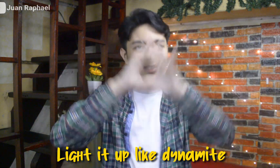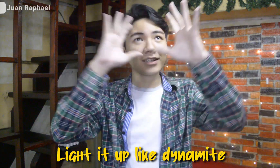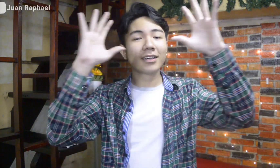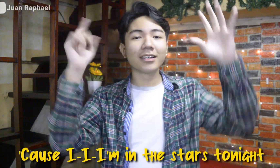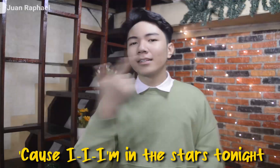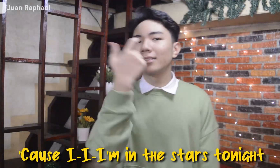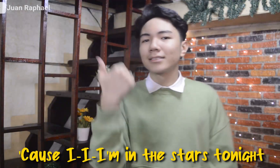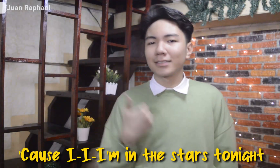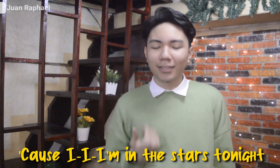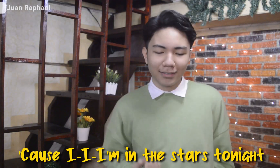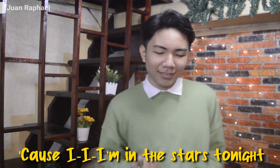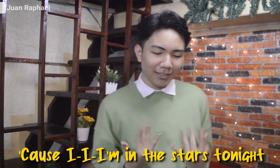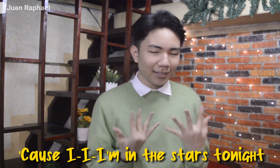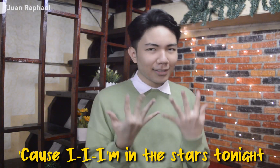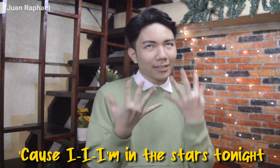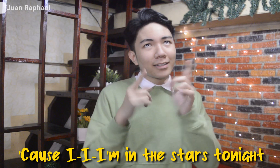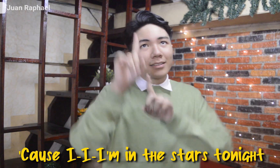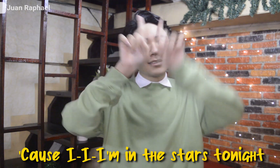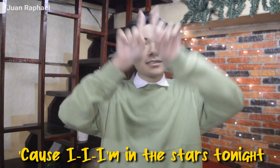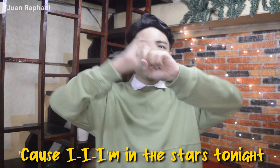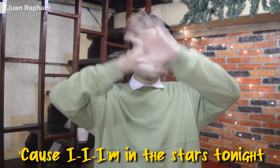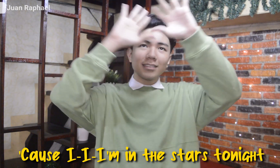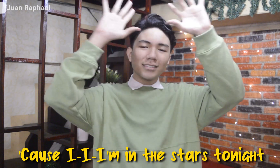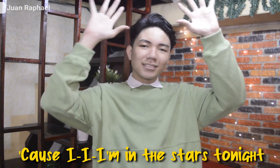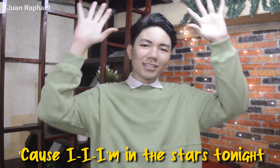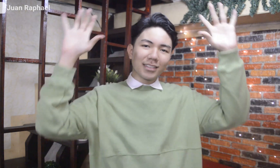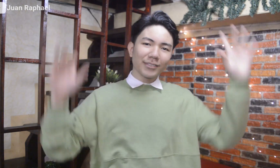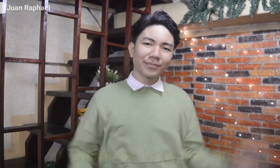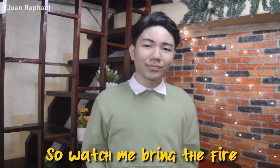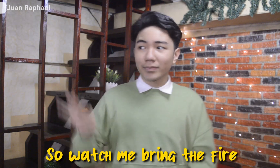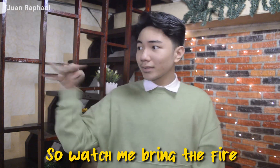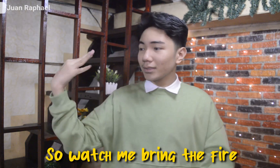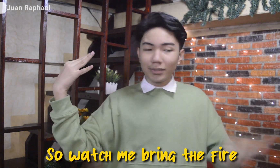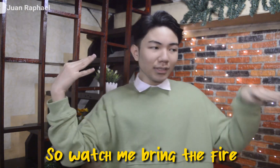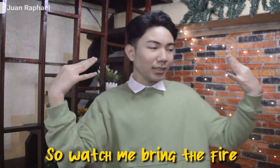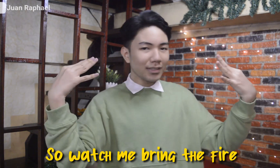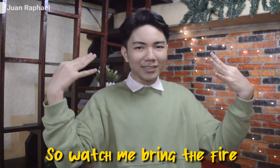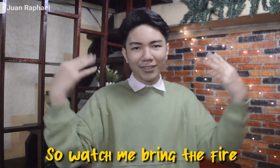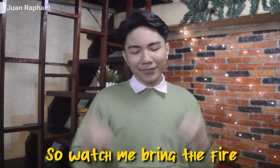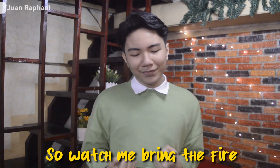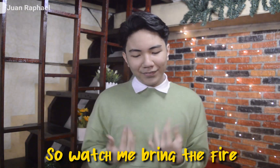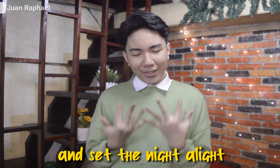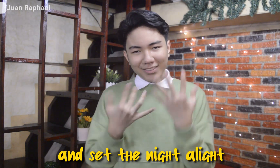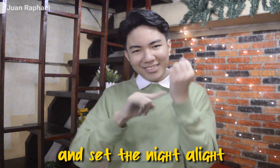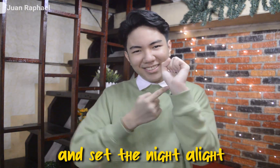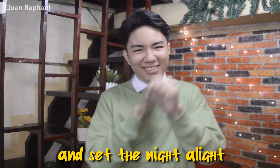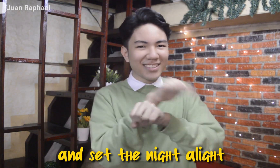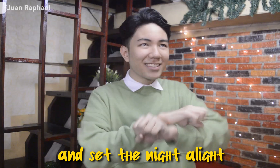dynamite Because I'm out, I'm in stars tonight So watch me bring the lights at the night